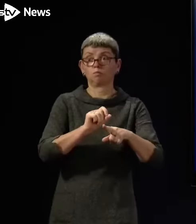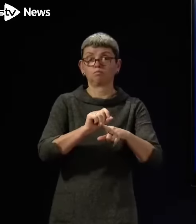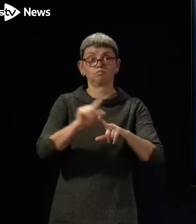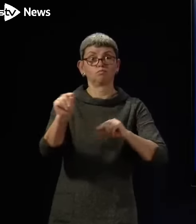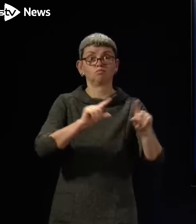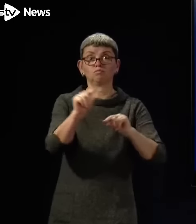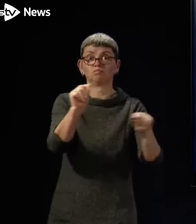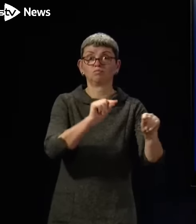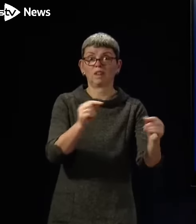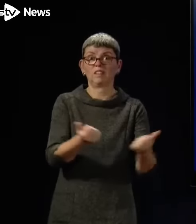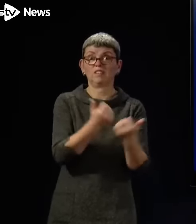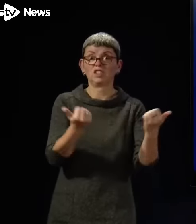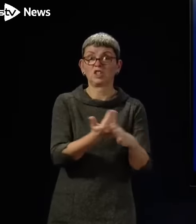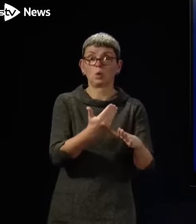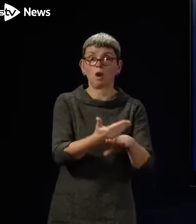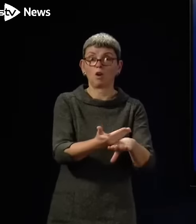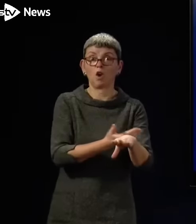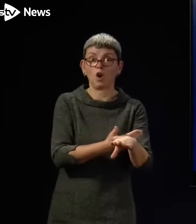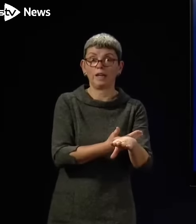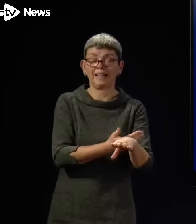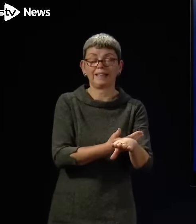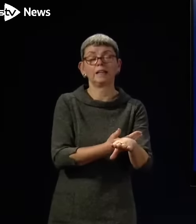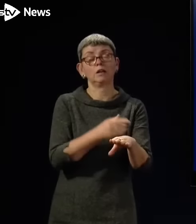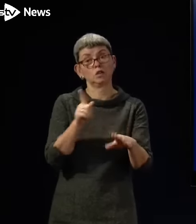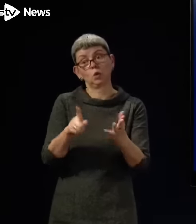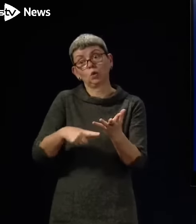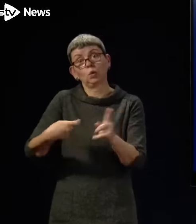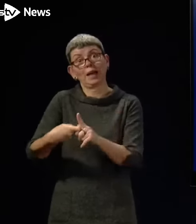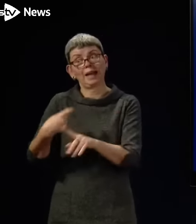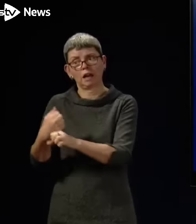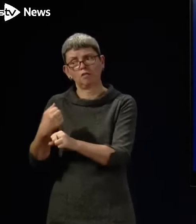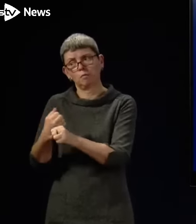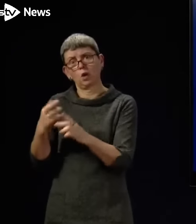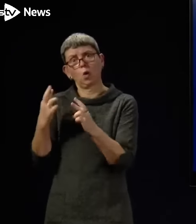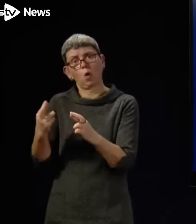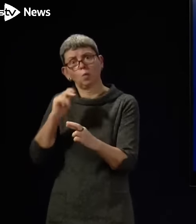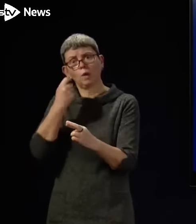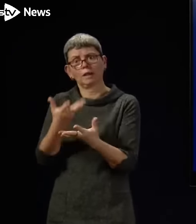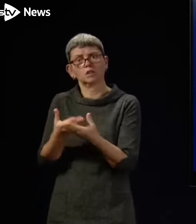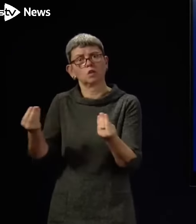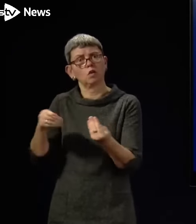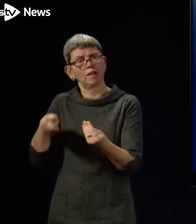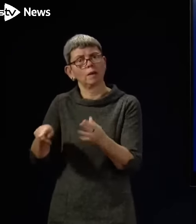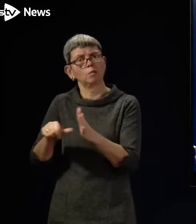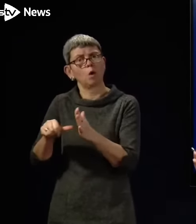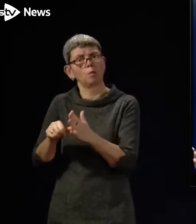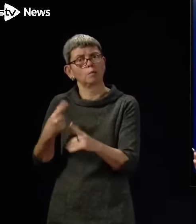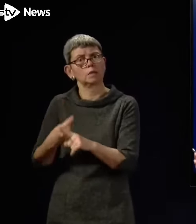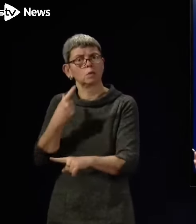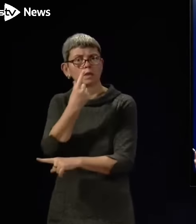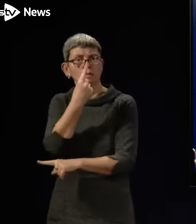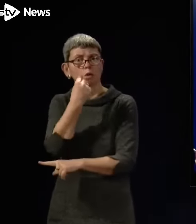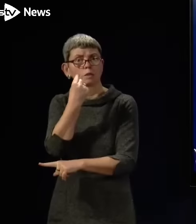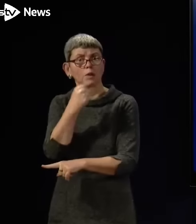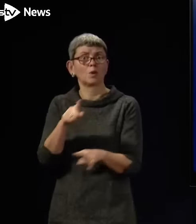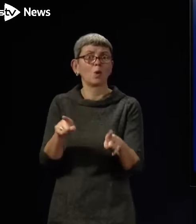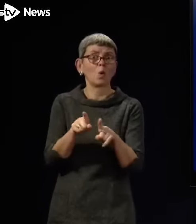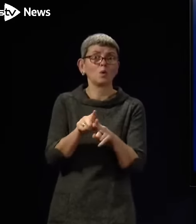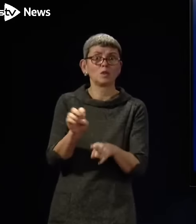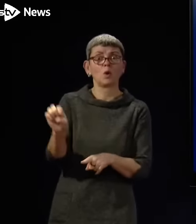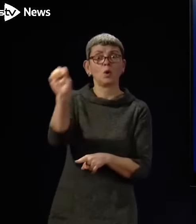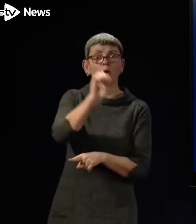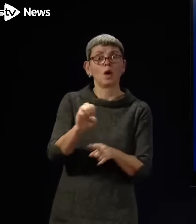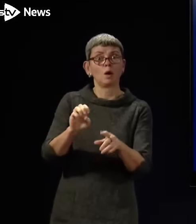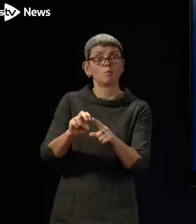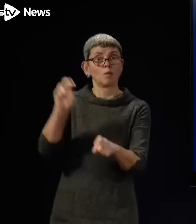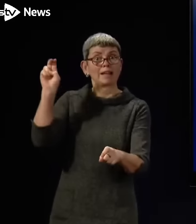to resolve those as much as possible. And again, Brexit, whether we like it or not, whether people think this is me making a political